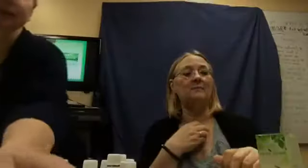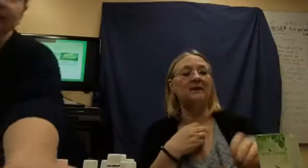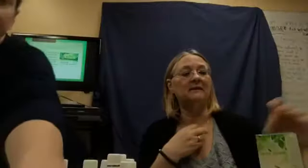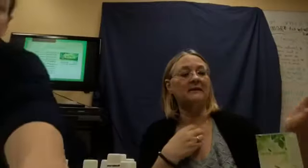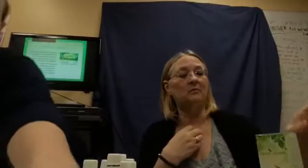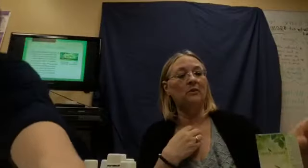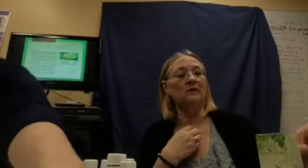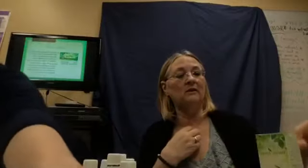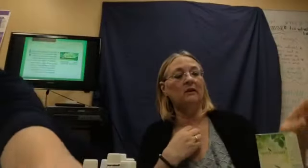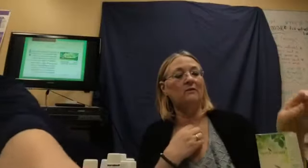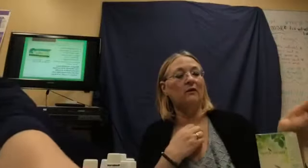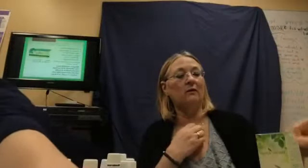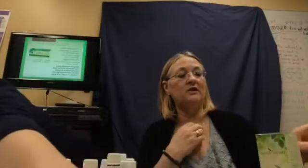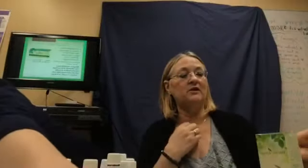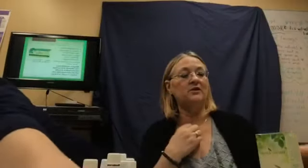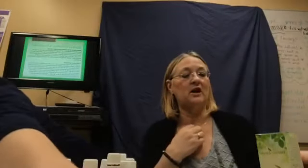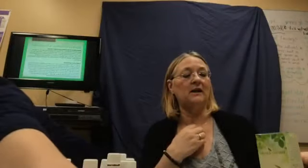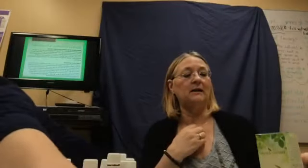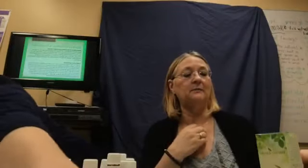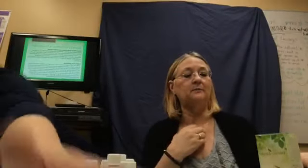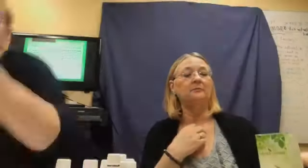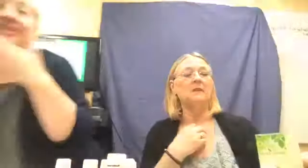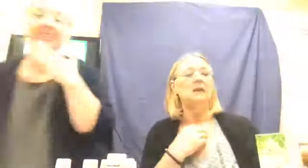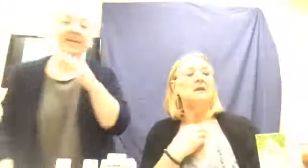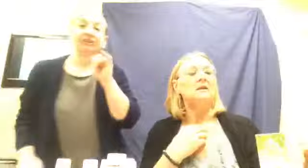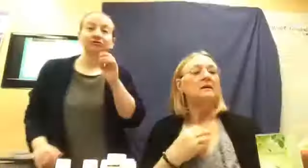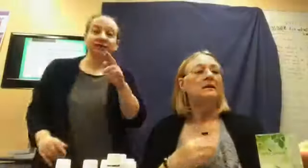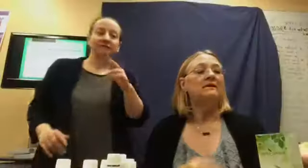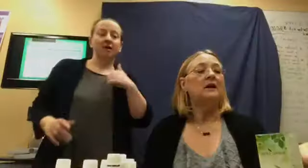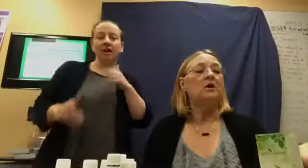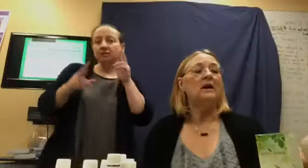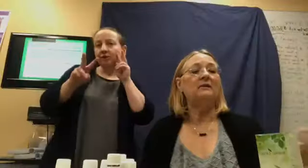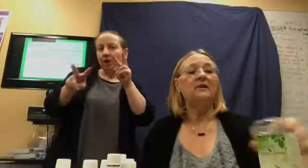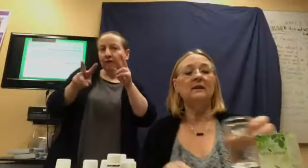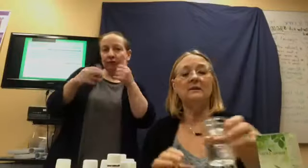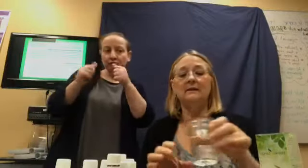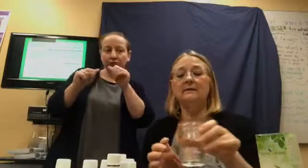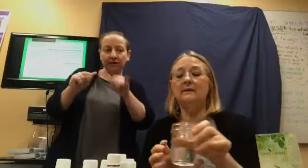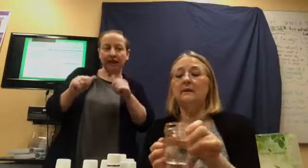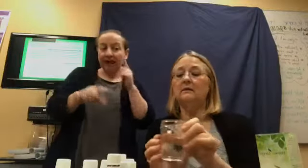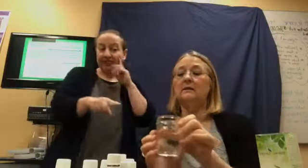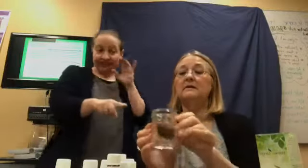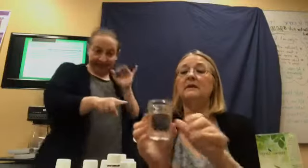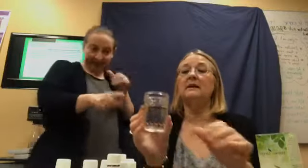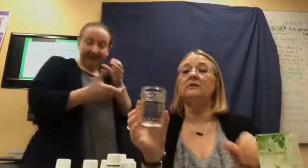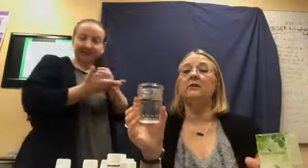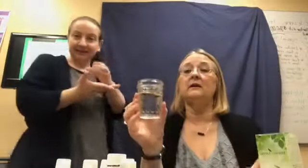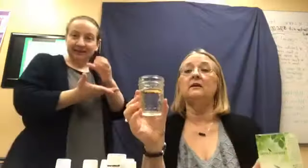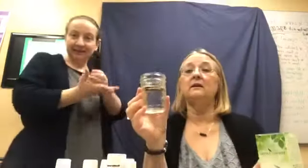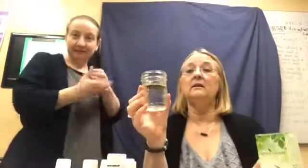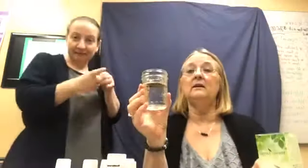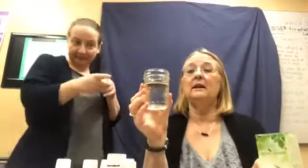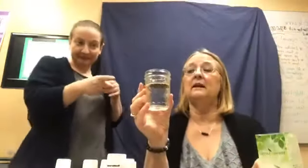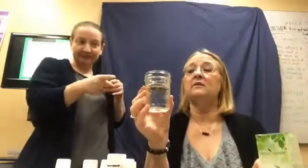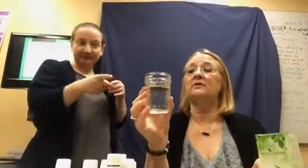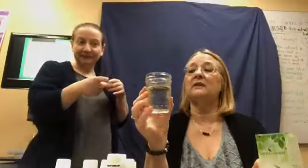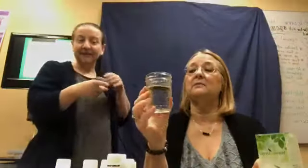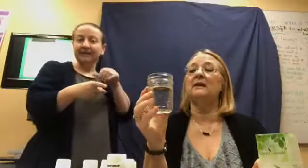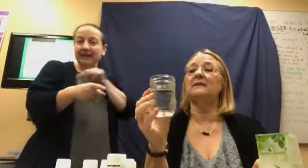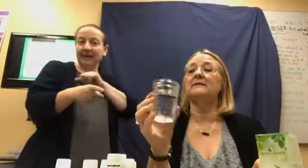because I'm really looking forward to trying it. So, I think in this little container here, Andrea mixed